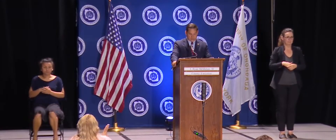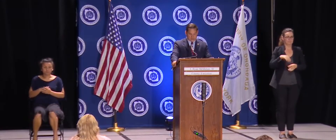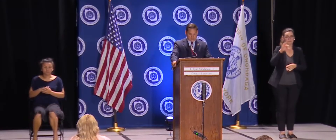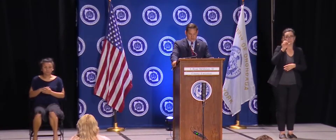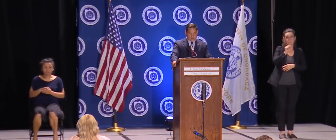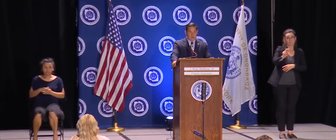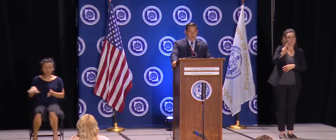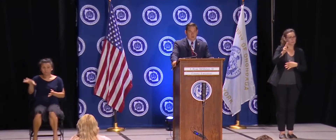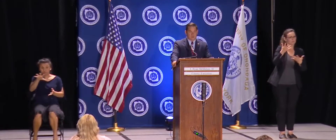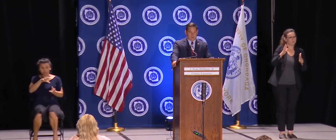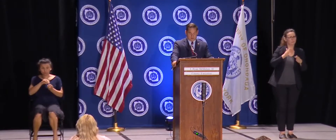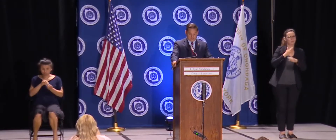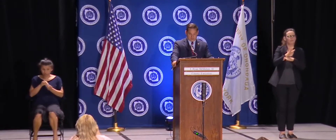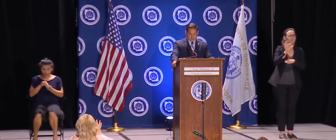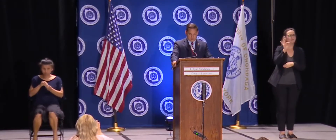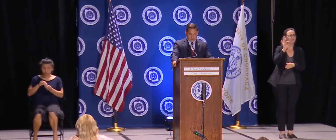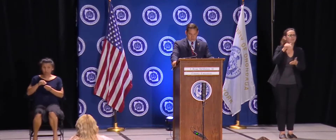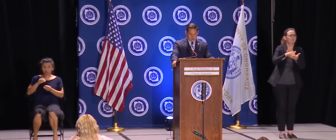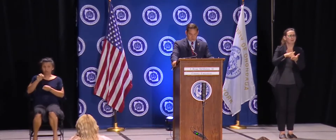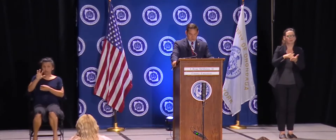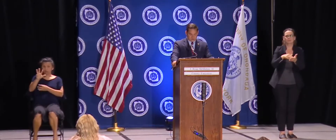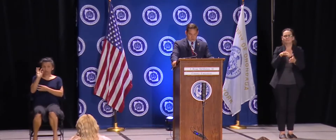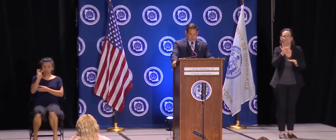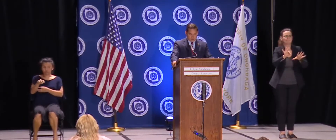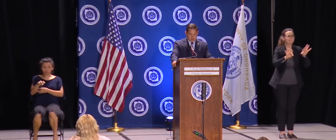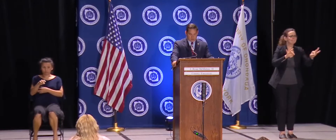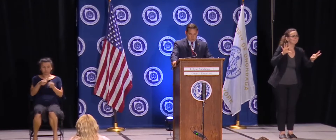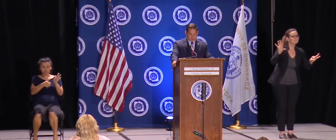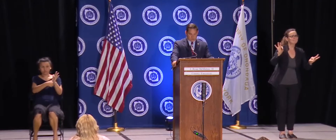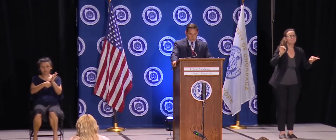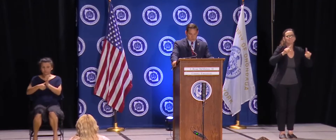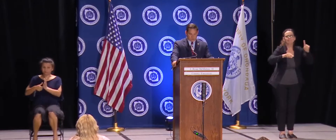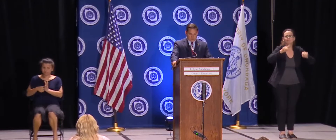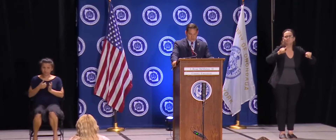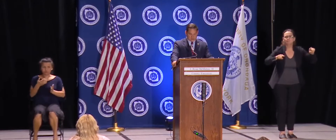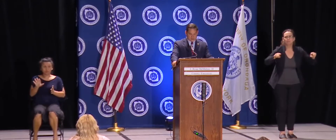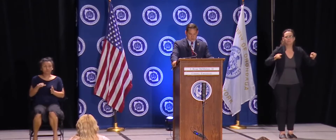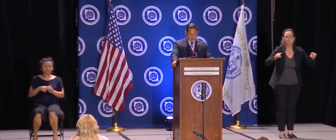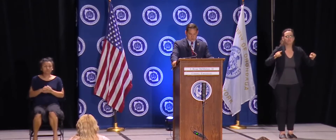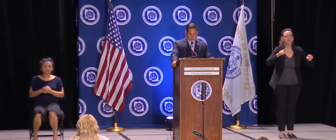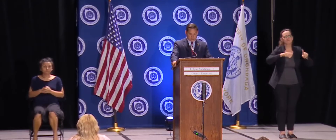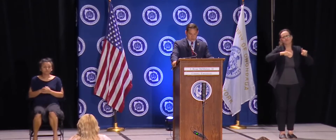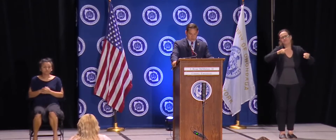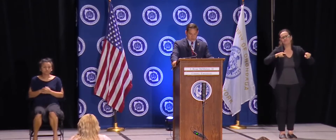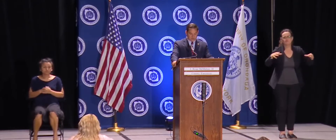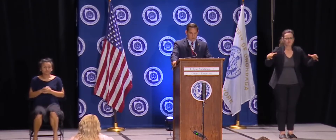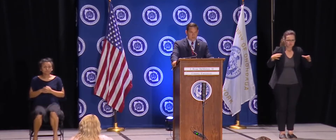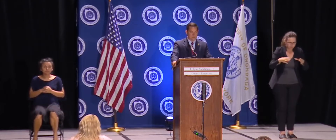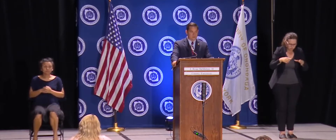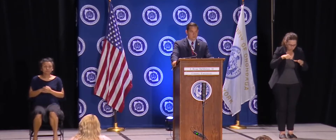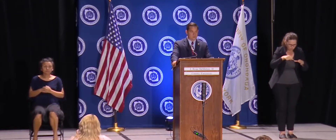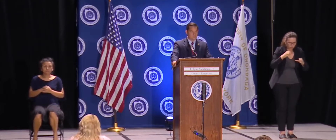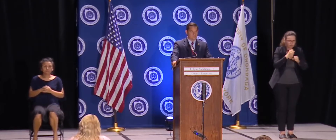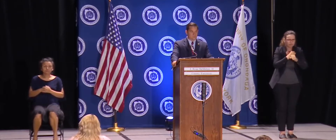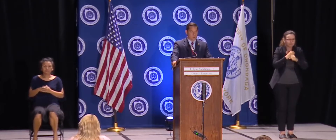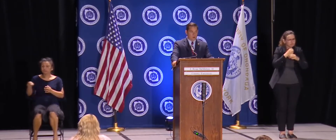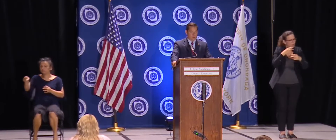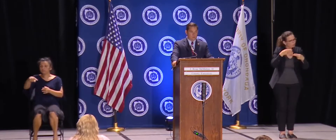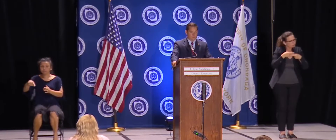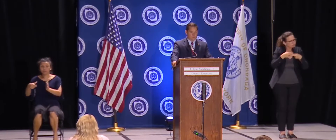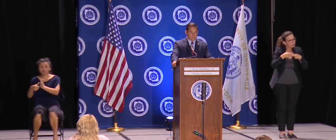pooled tests over the last seven days. From those pooled tests, we only had three positive cases,